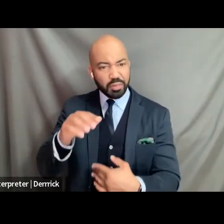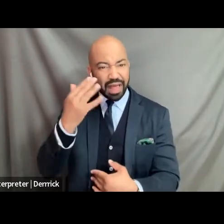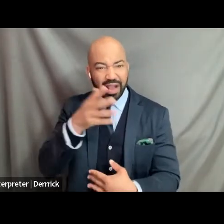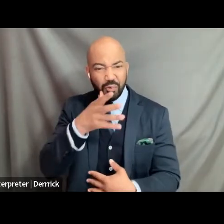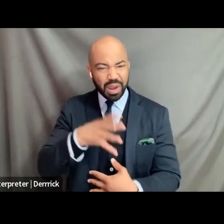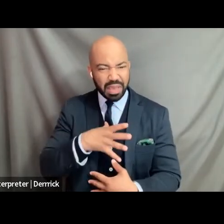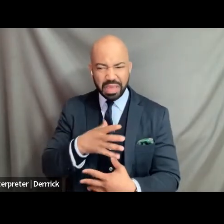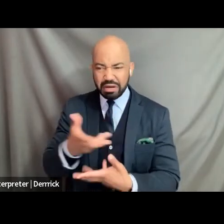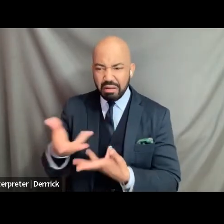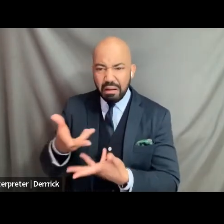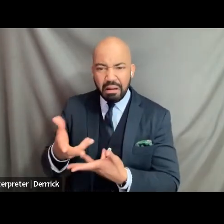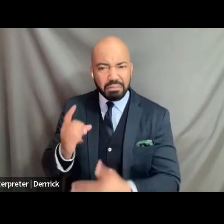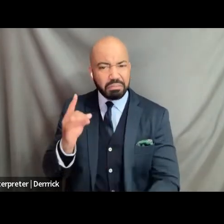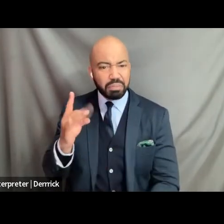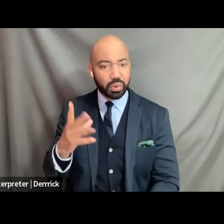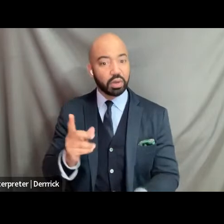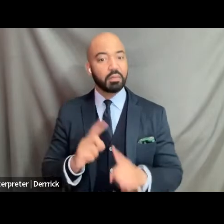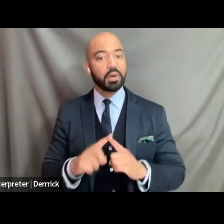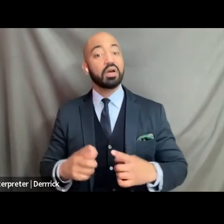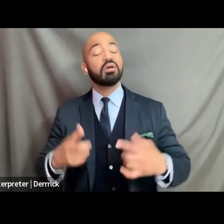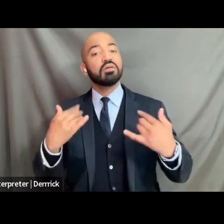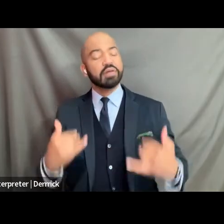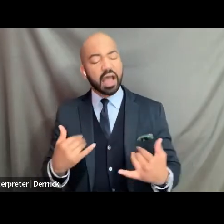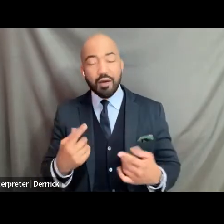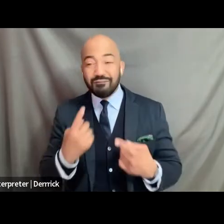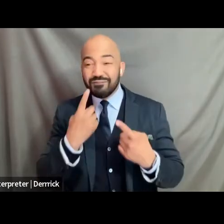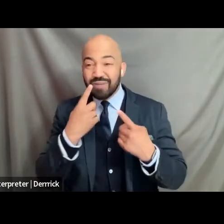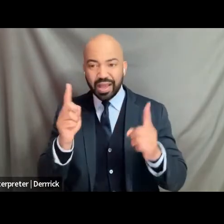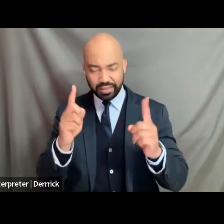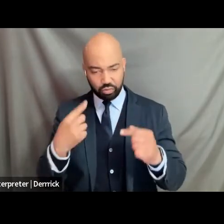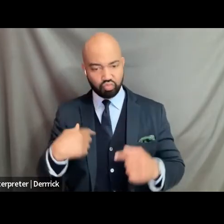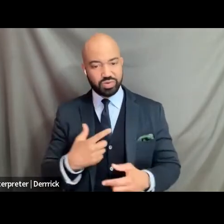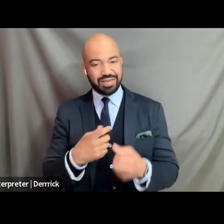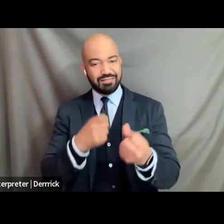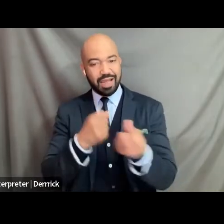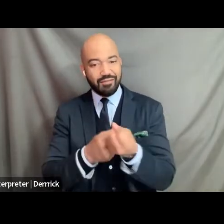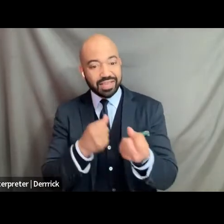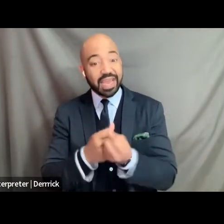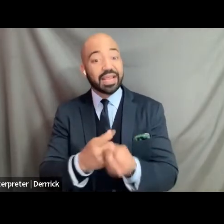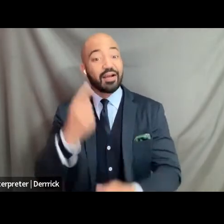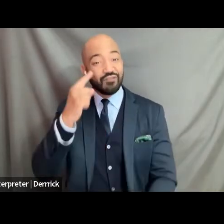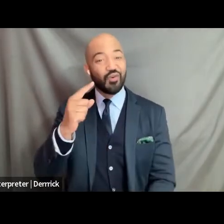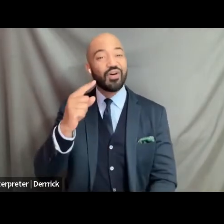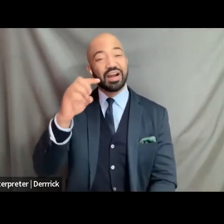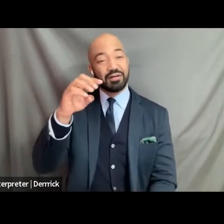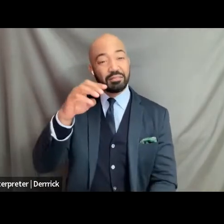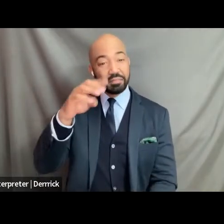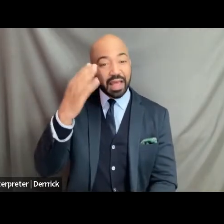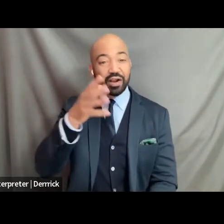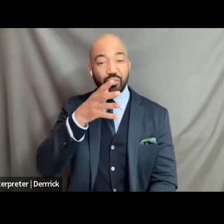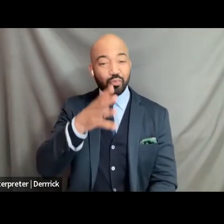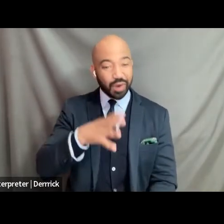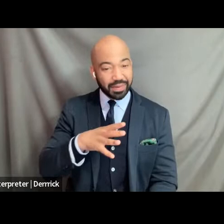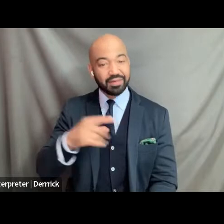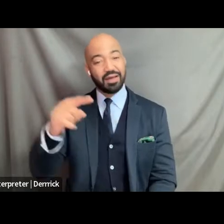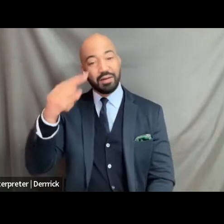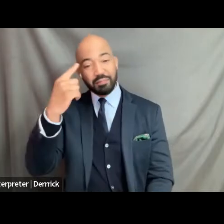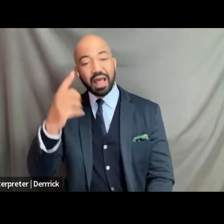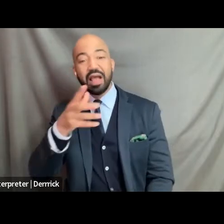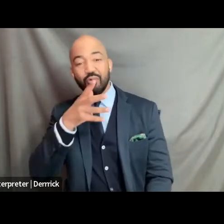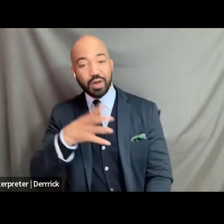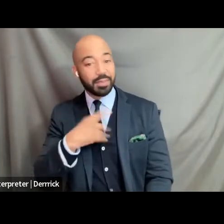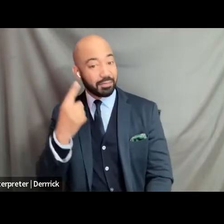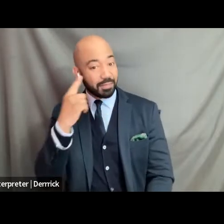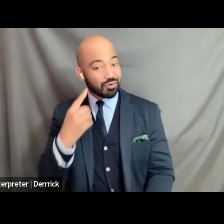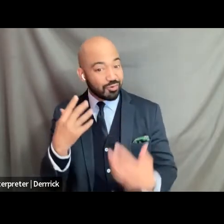taken us this long to get to the space and where we're actually advocating for black women black women's mental health and how most times